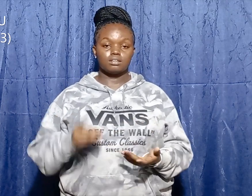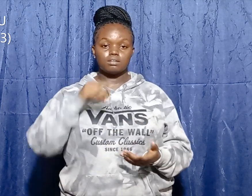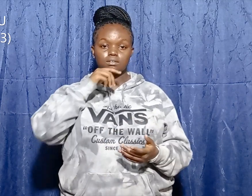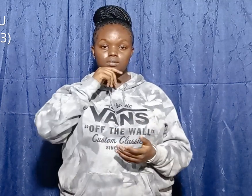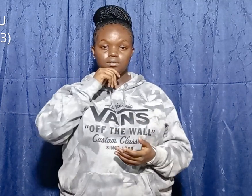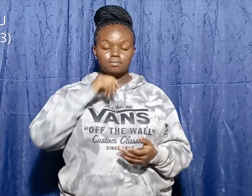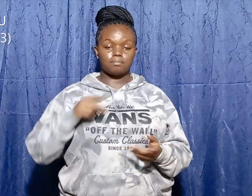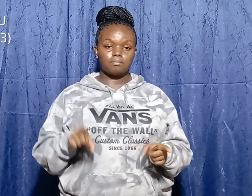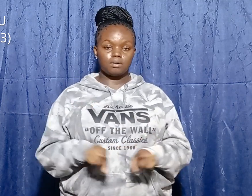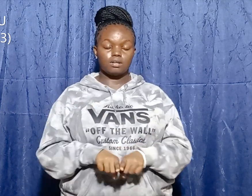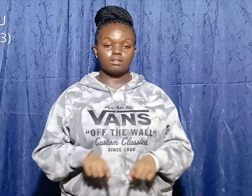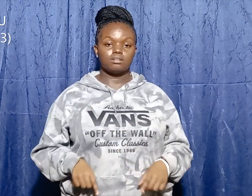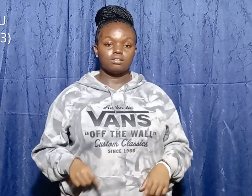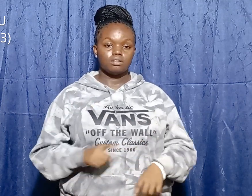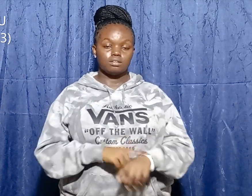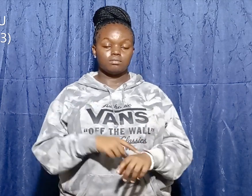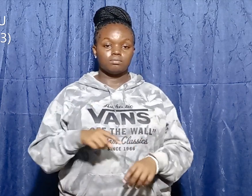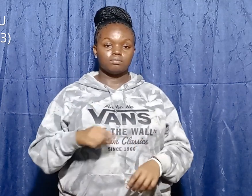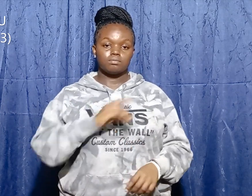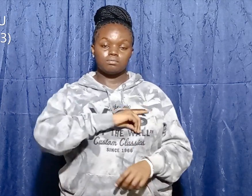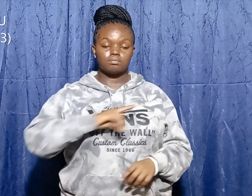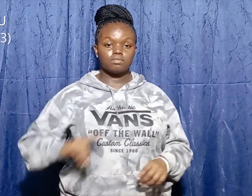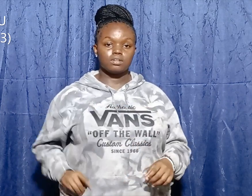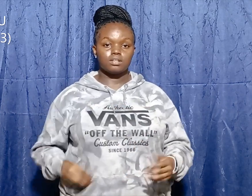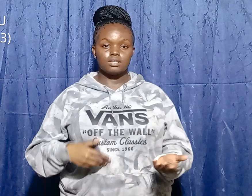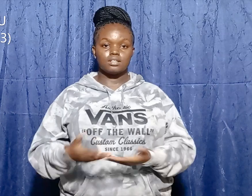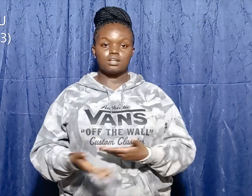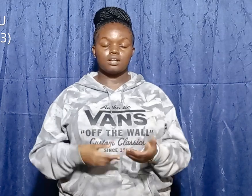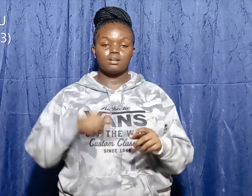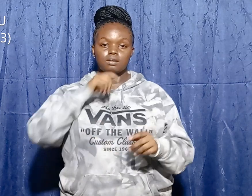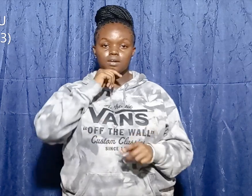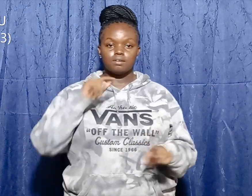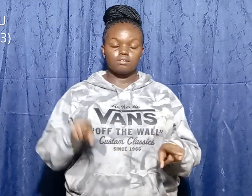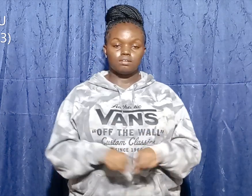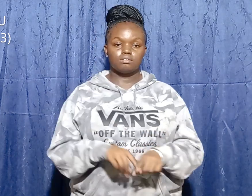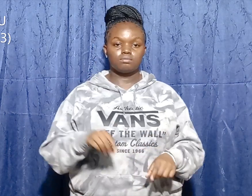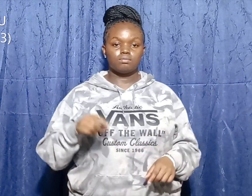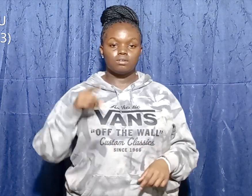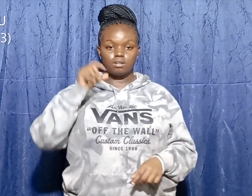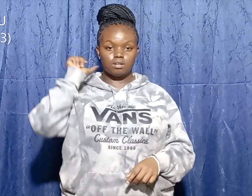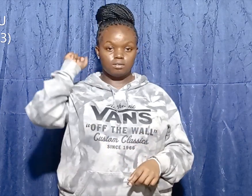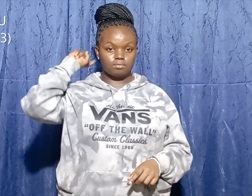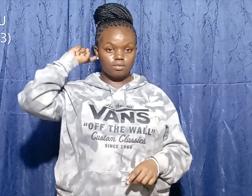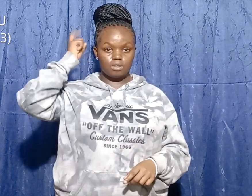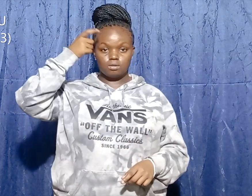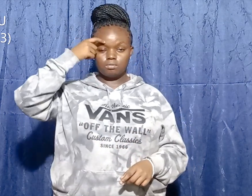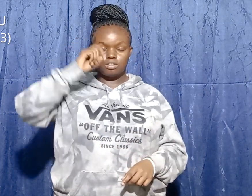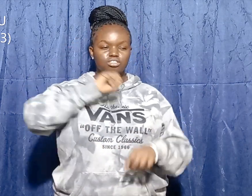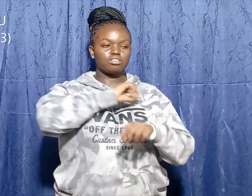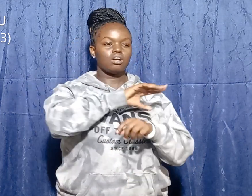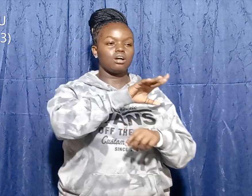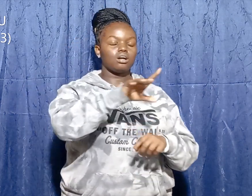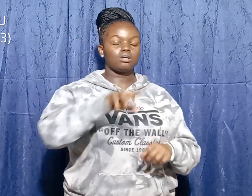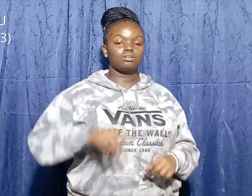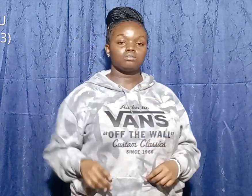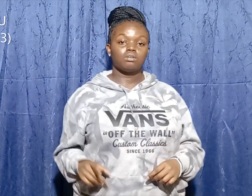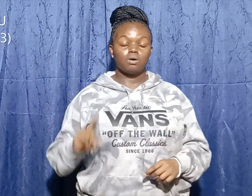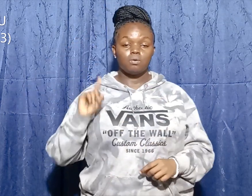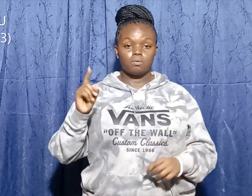with his brothers, Coleth was shouting that one person to